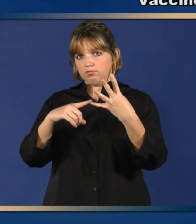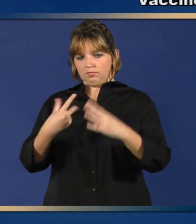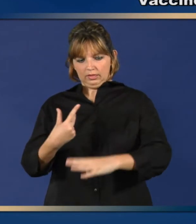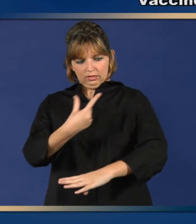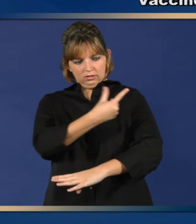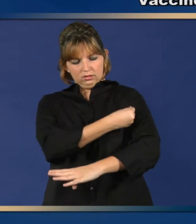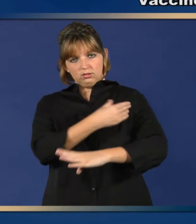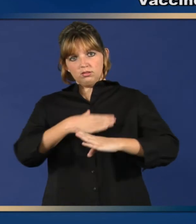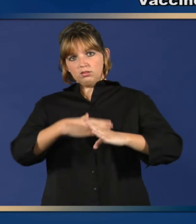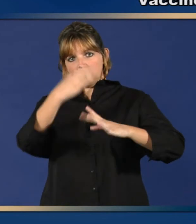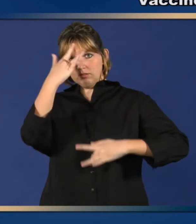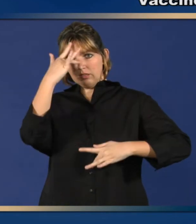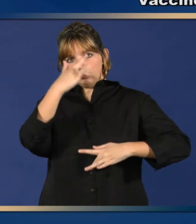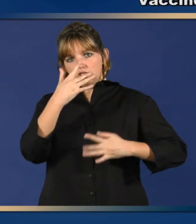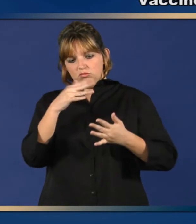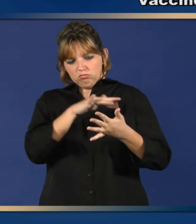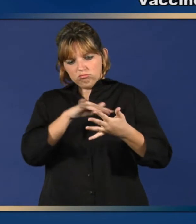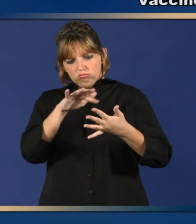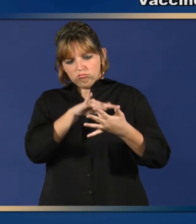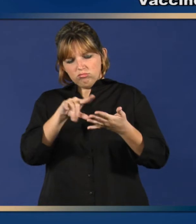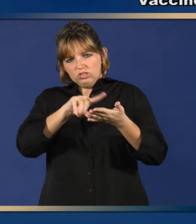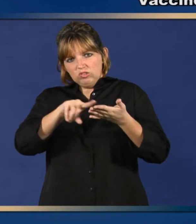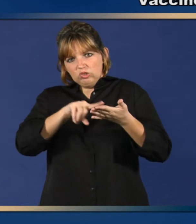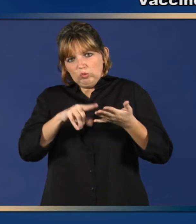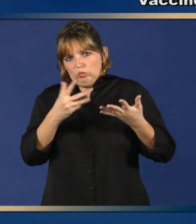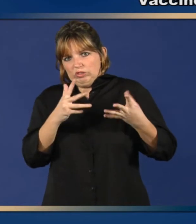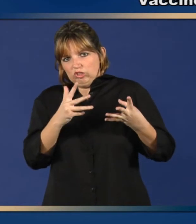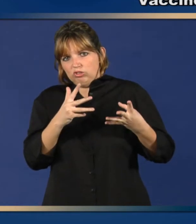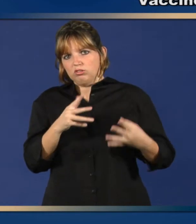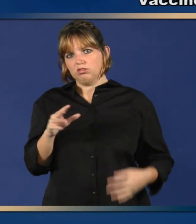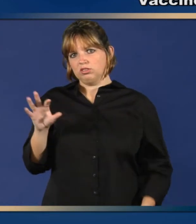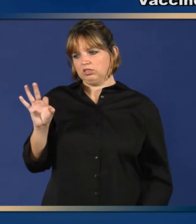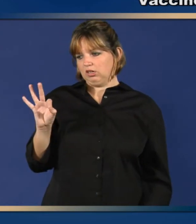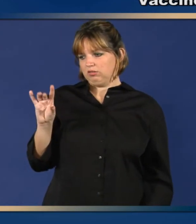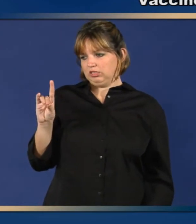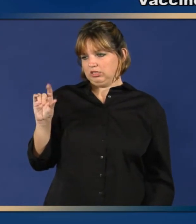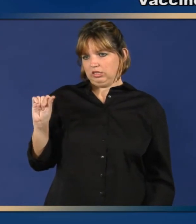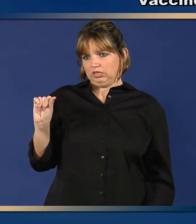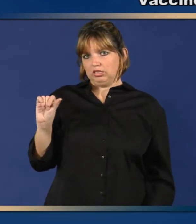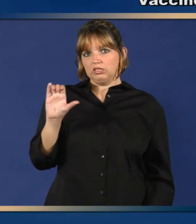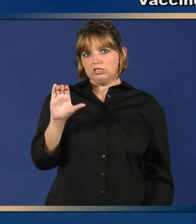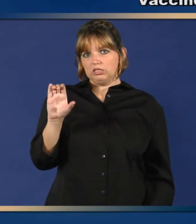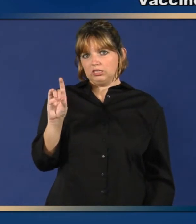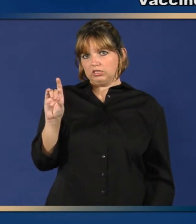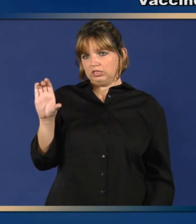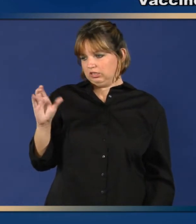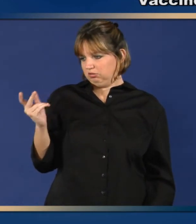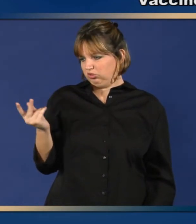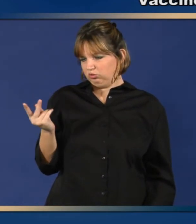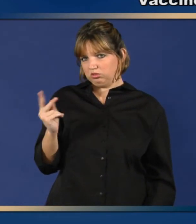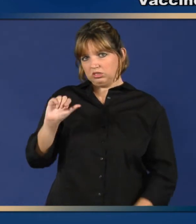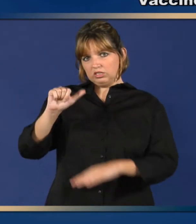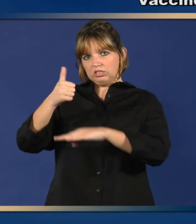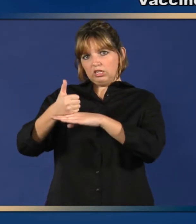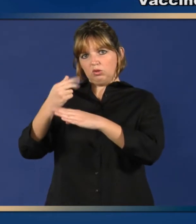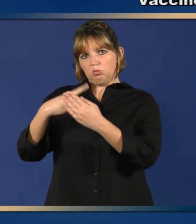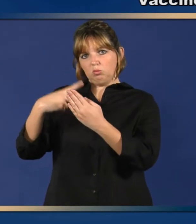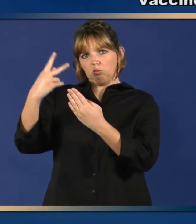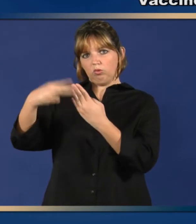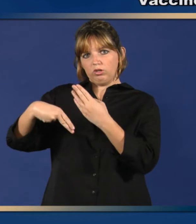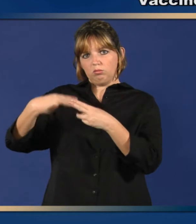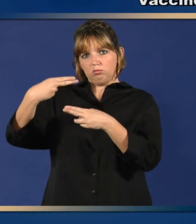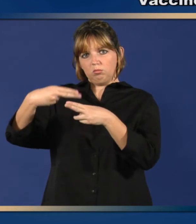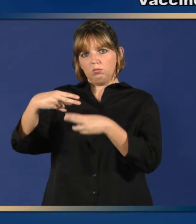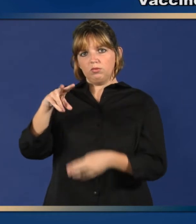To make sure the vaccine continues to be safe, the FDA and the CDC